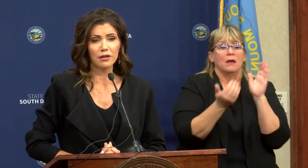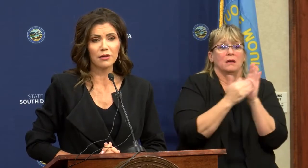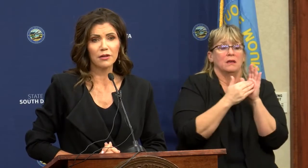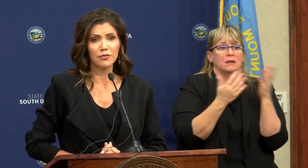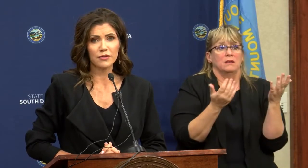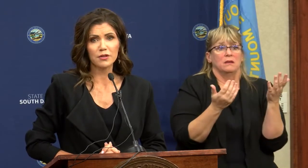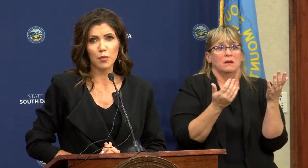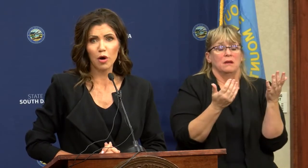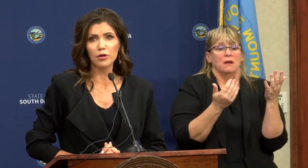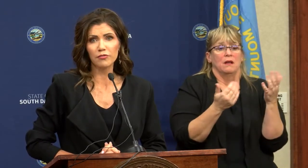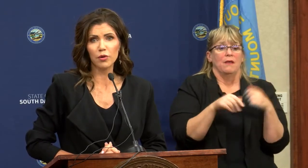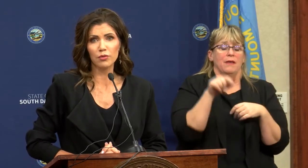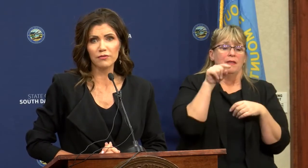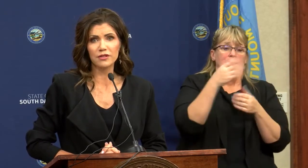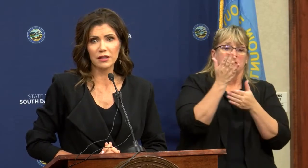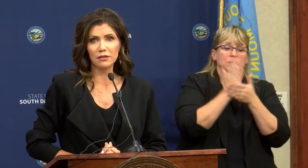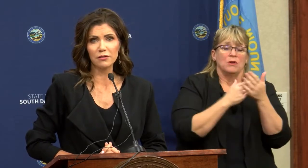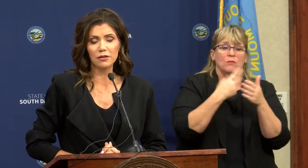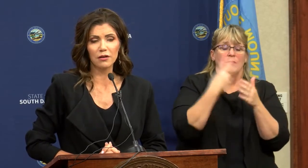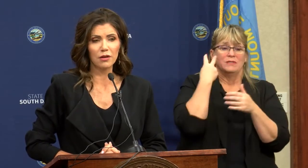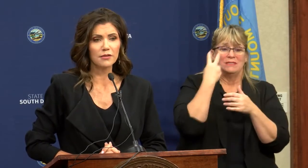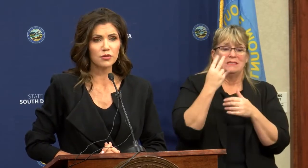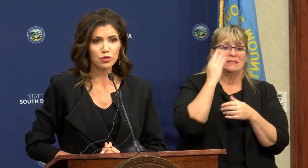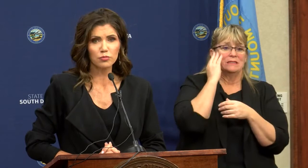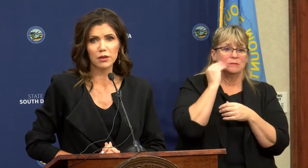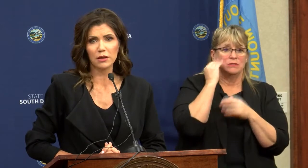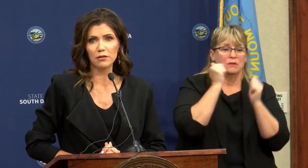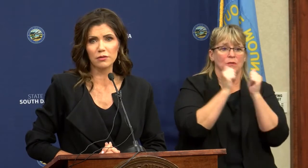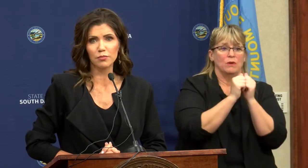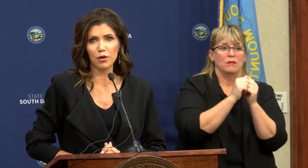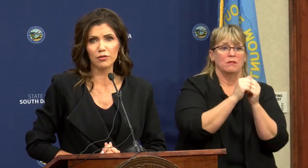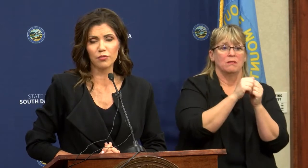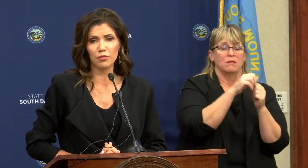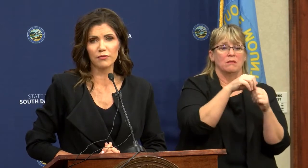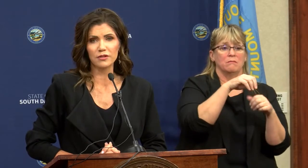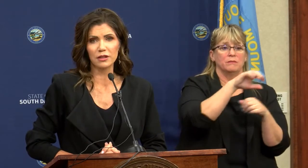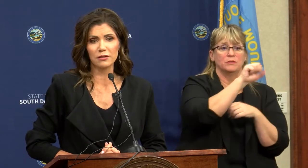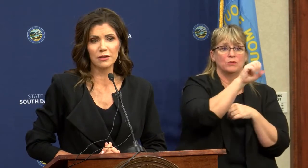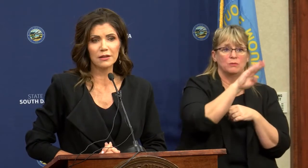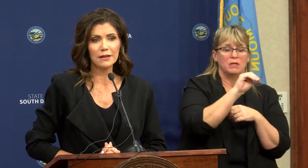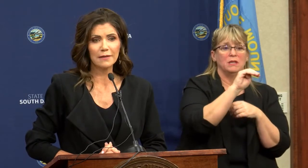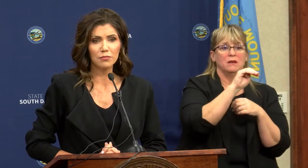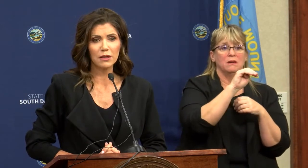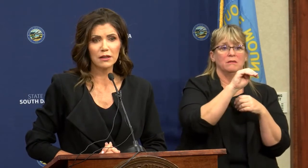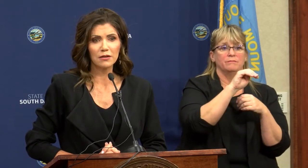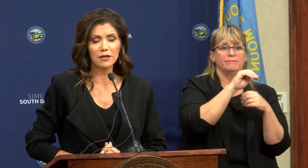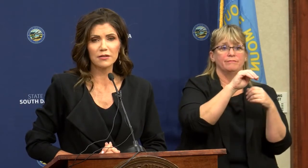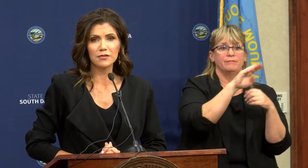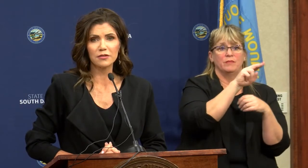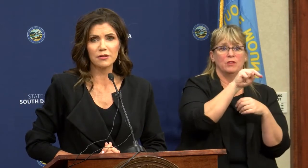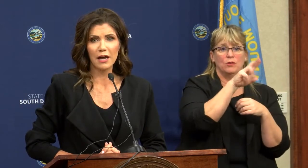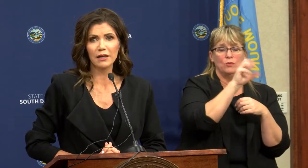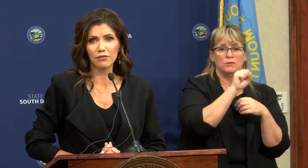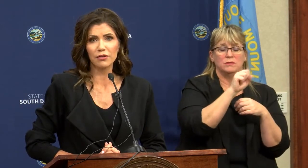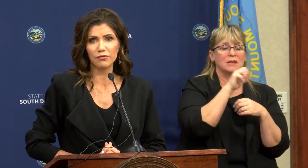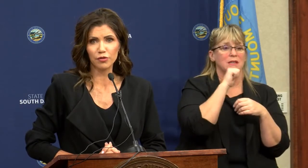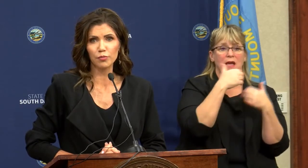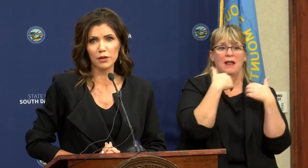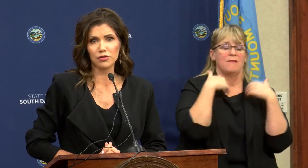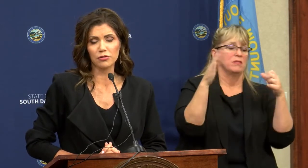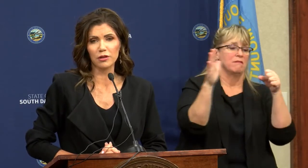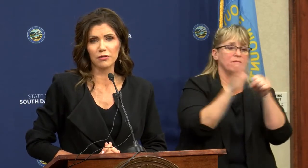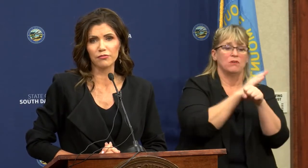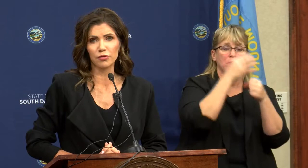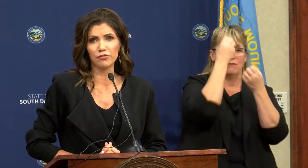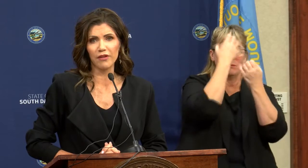I think that this is part of what we've seen on social media and part of what we've seen in the media is not giving the